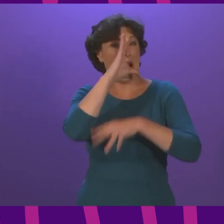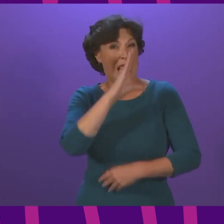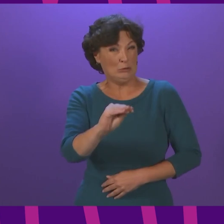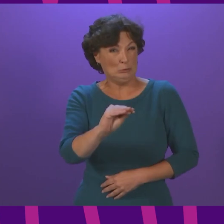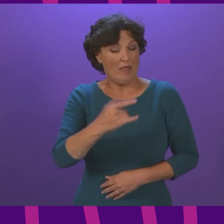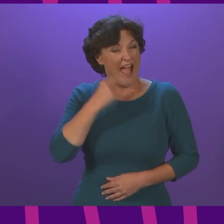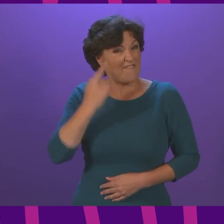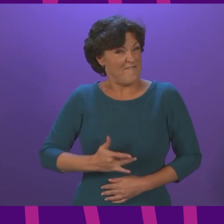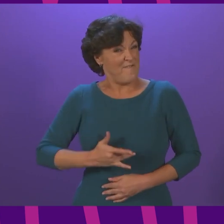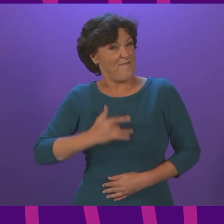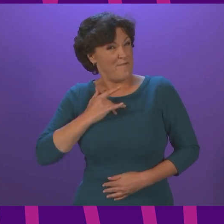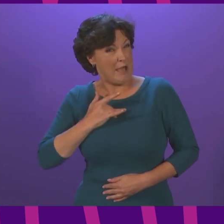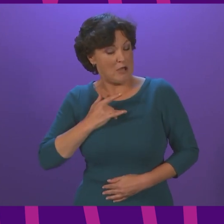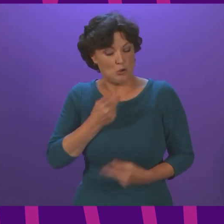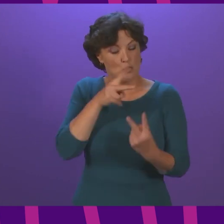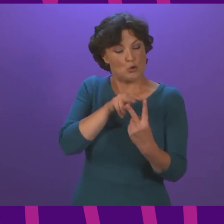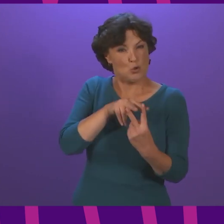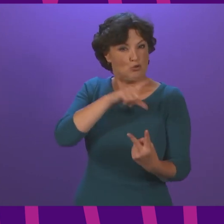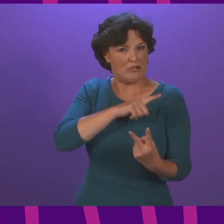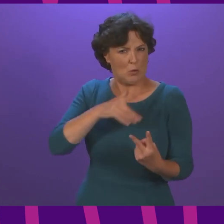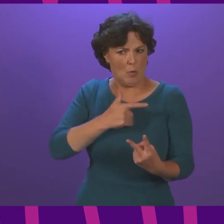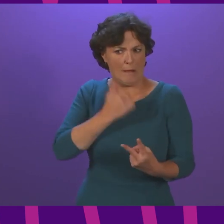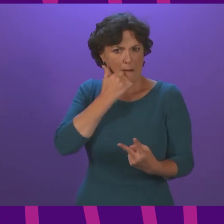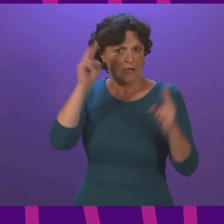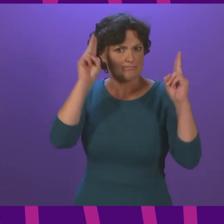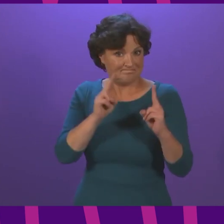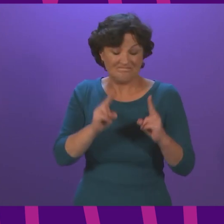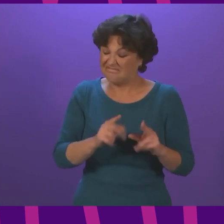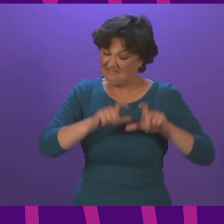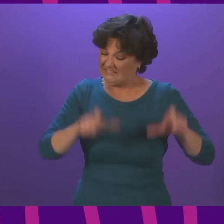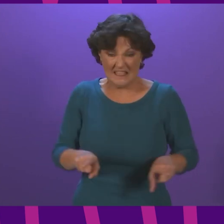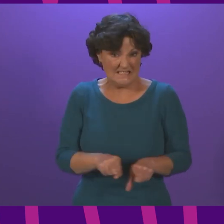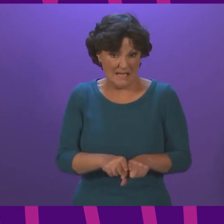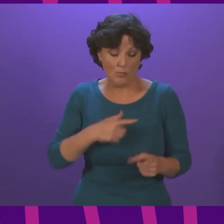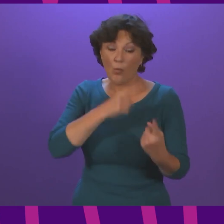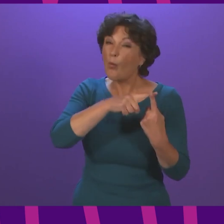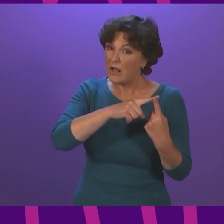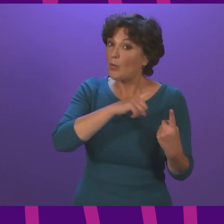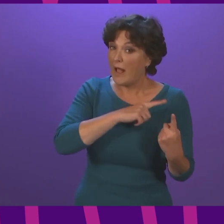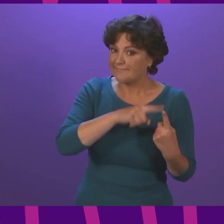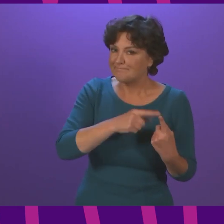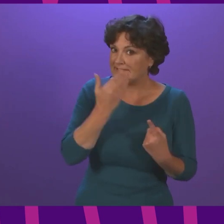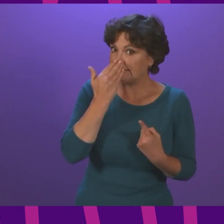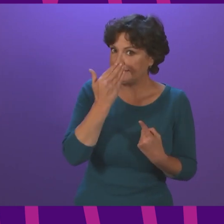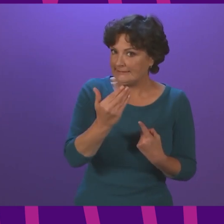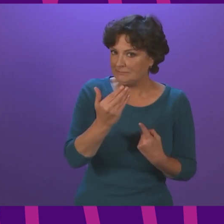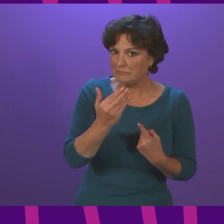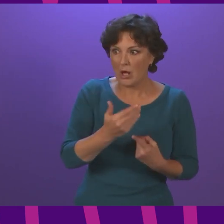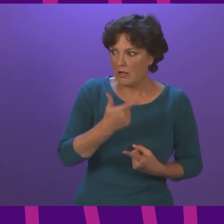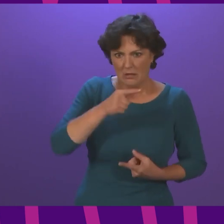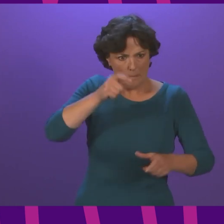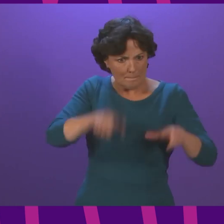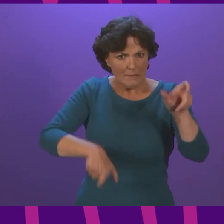is likely driven by two factors, and that remains our view this week. The first factor is an increasing level of immunity